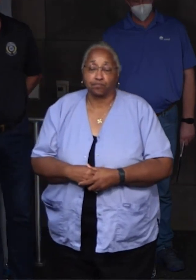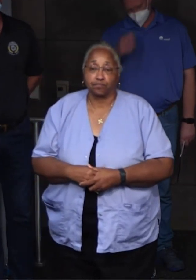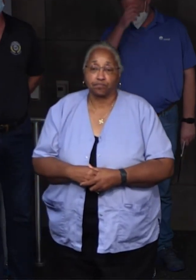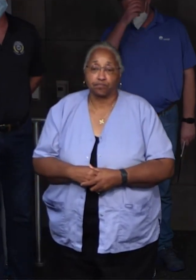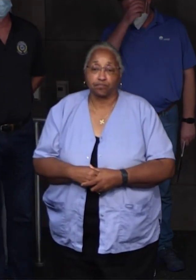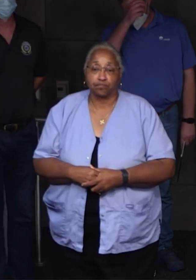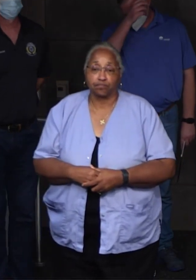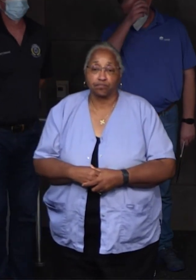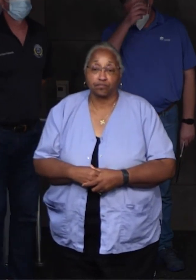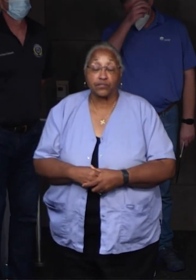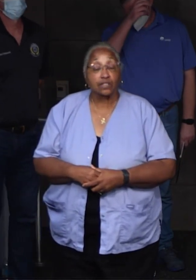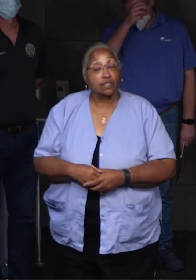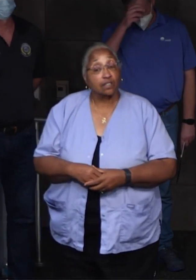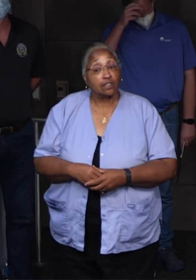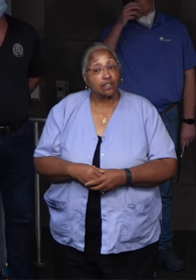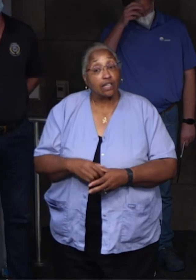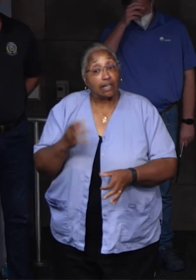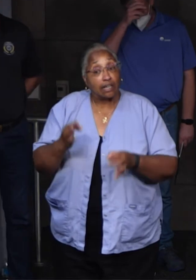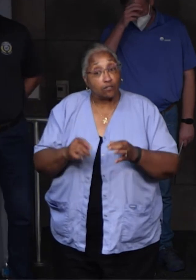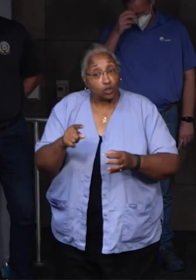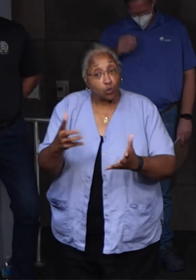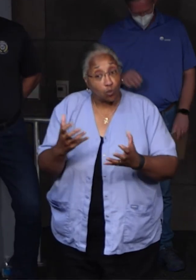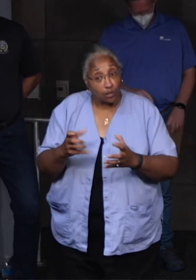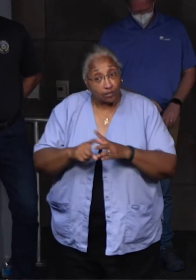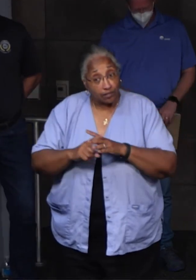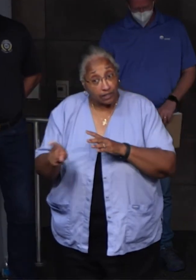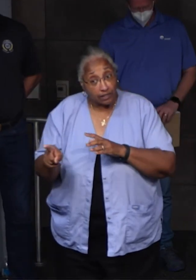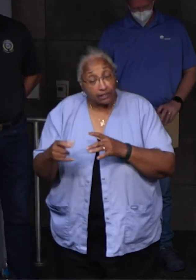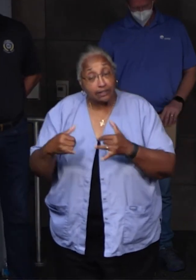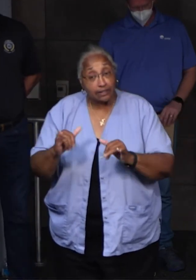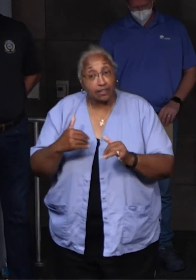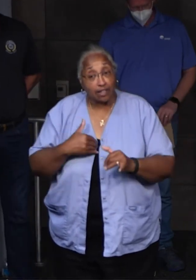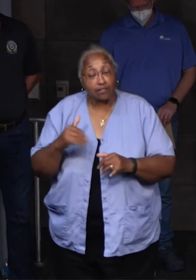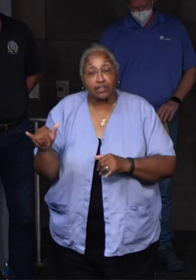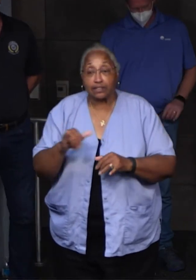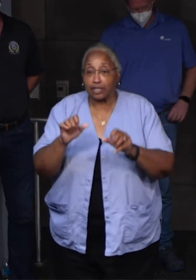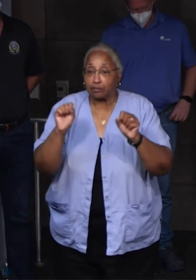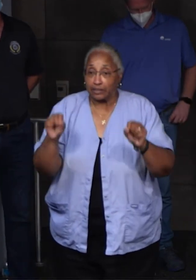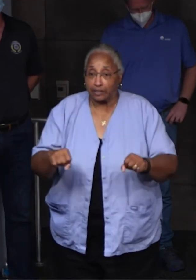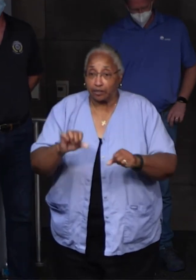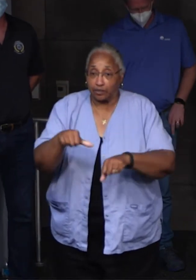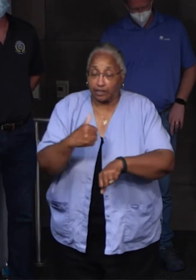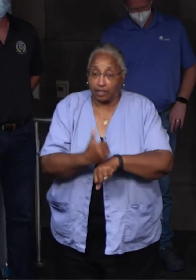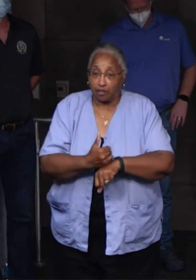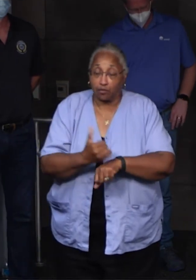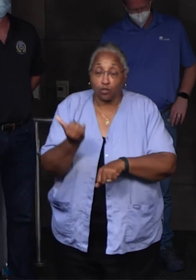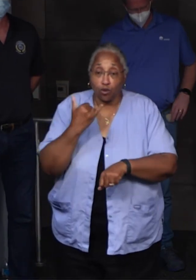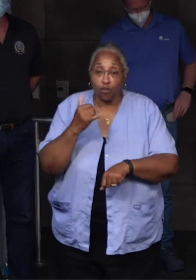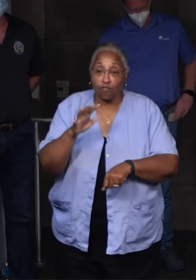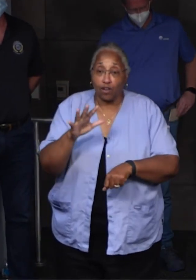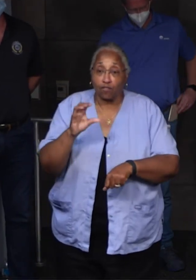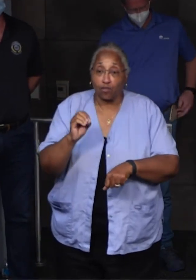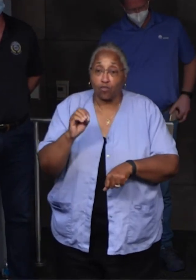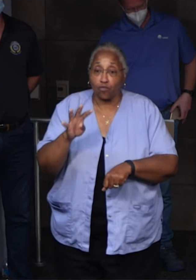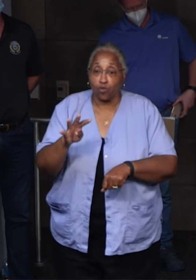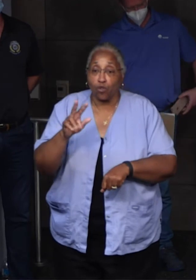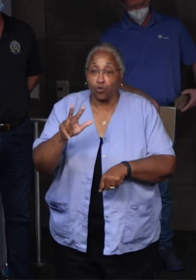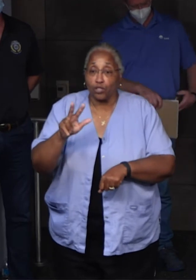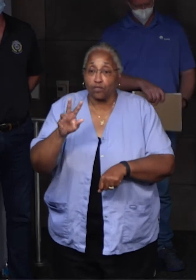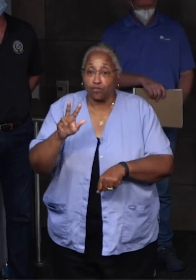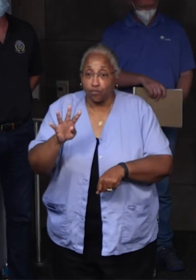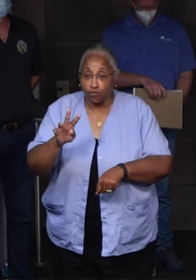So, if you want to be evacuated, we still have the same system set up. You call 504-349